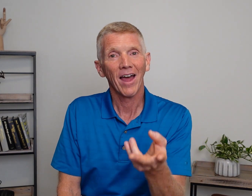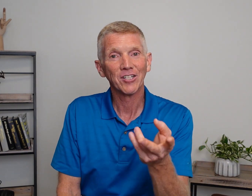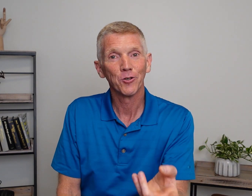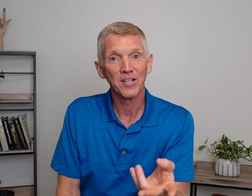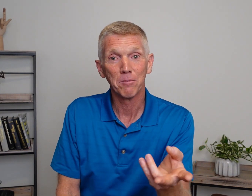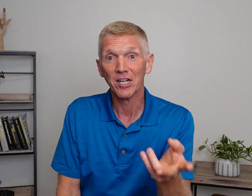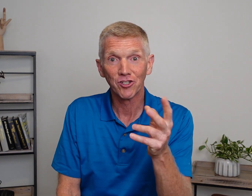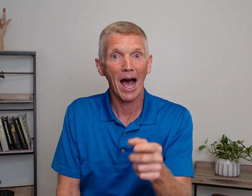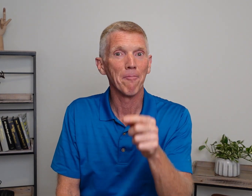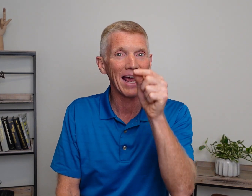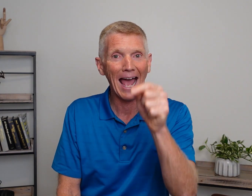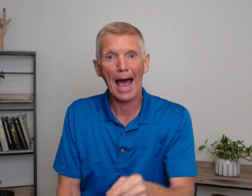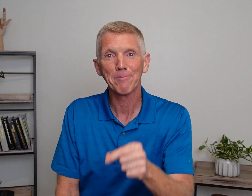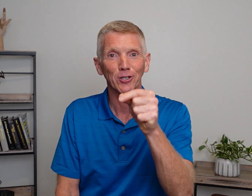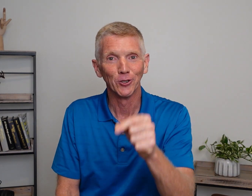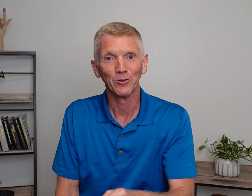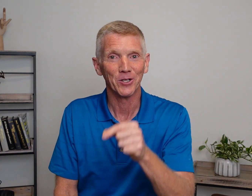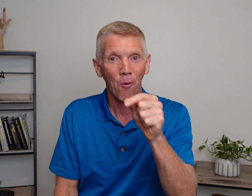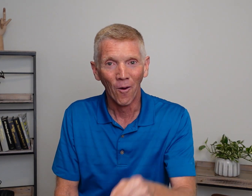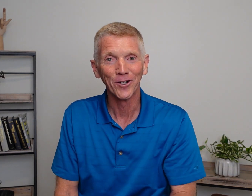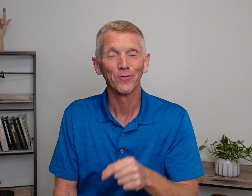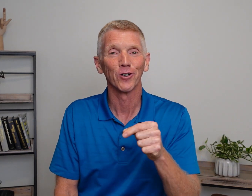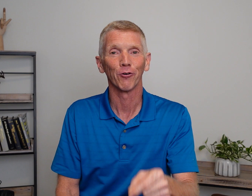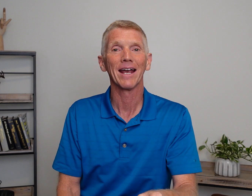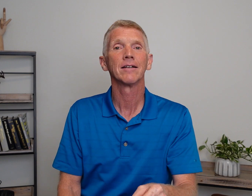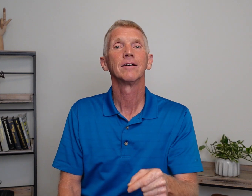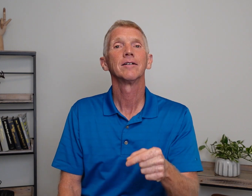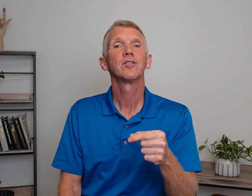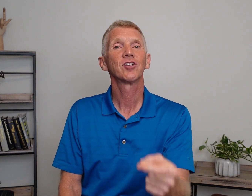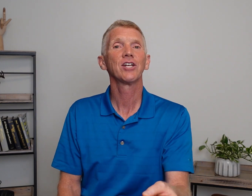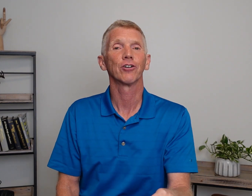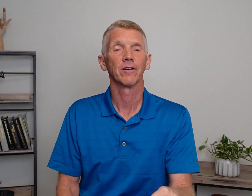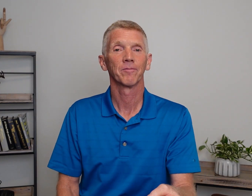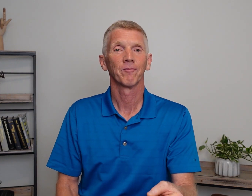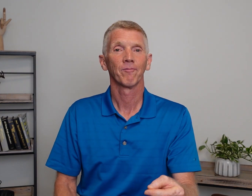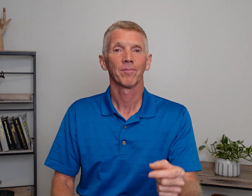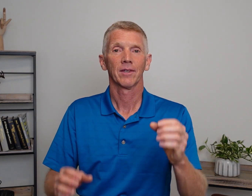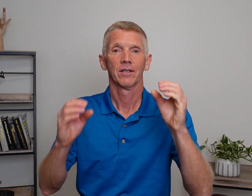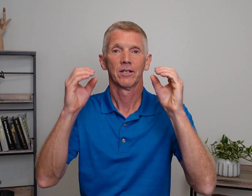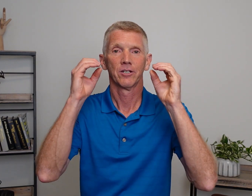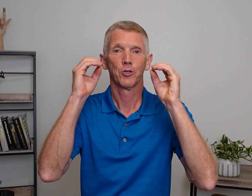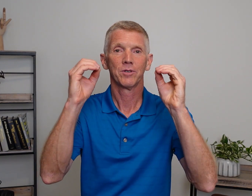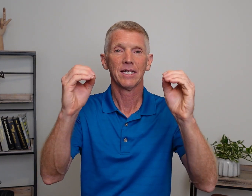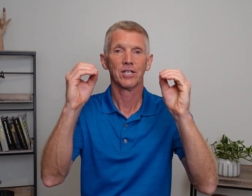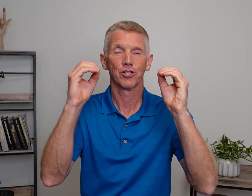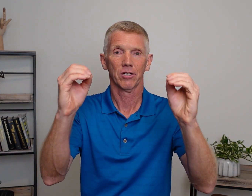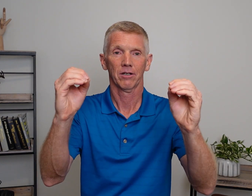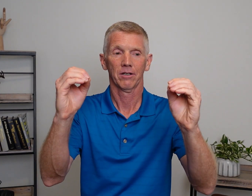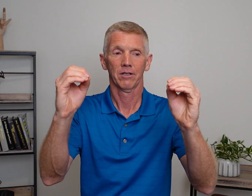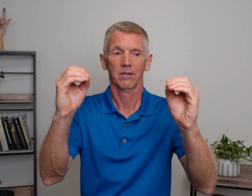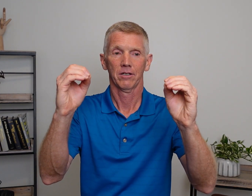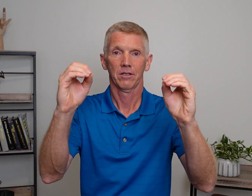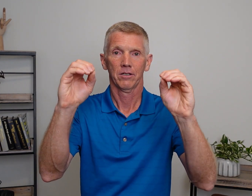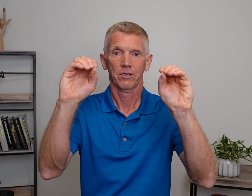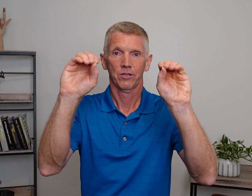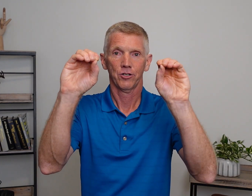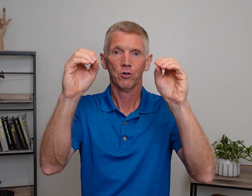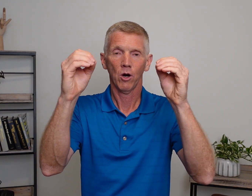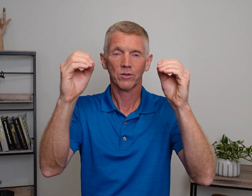that student is being taught by an absolutely wonderful, great teacher. To teach. Two O's